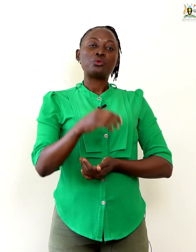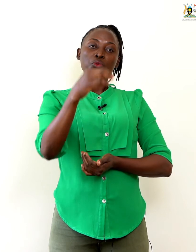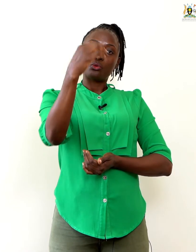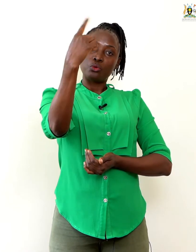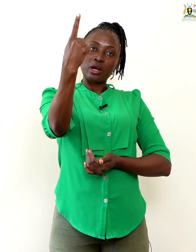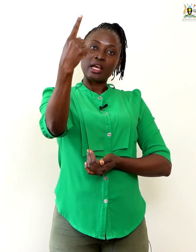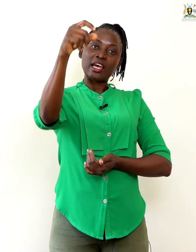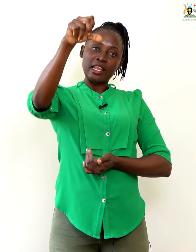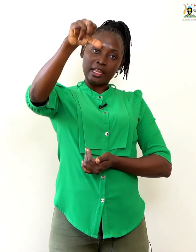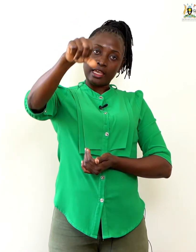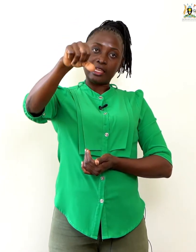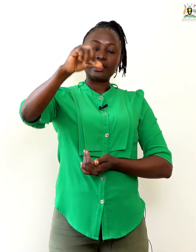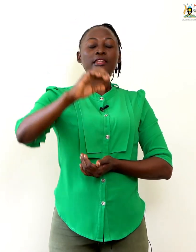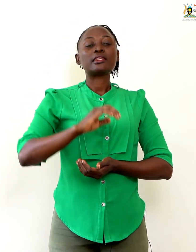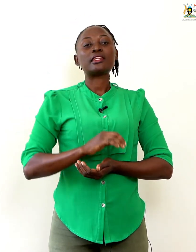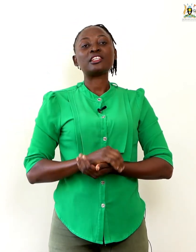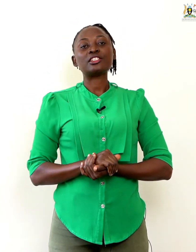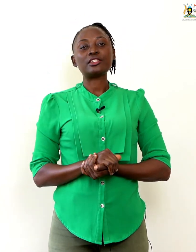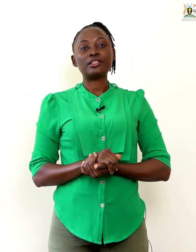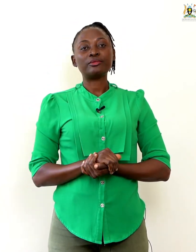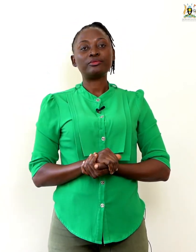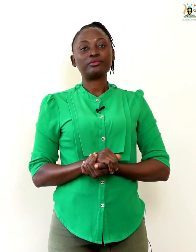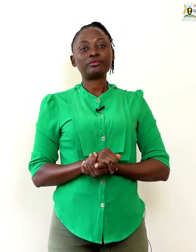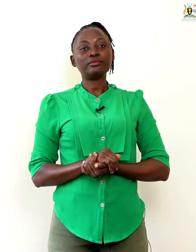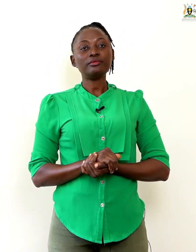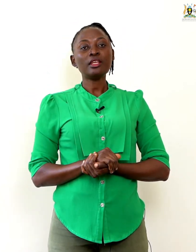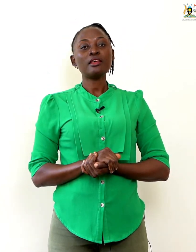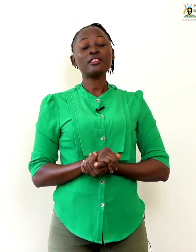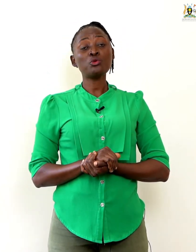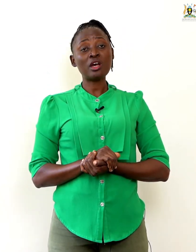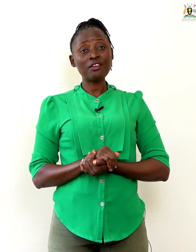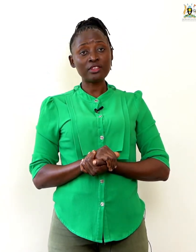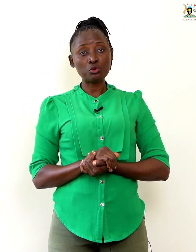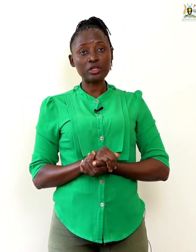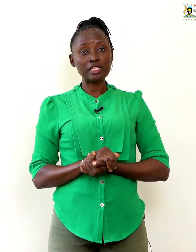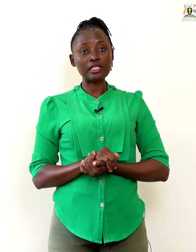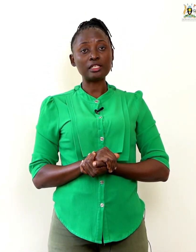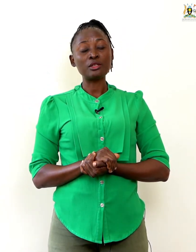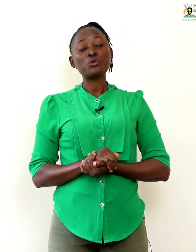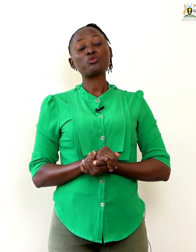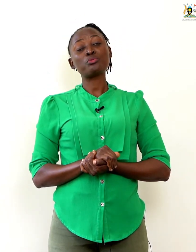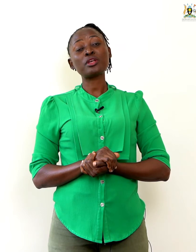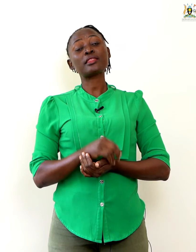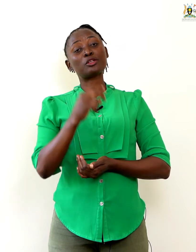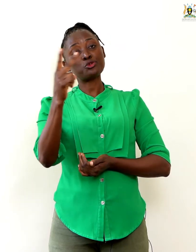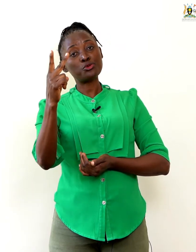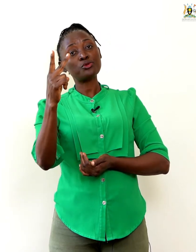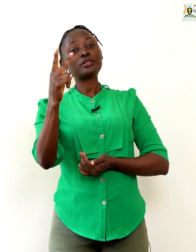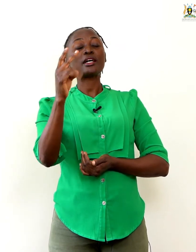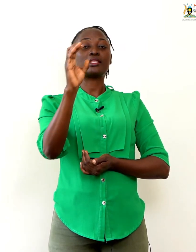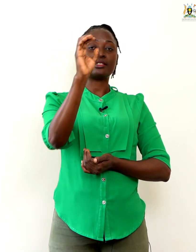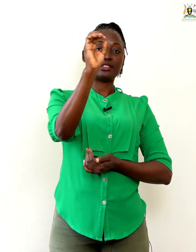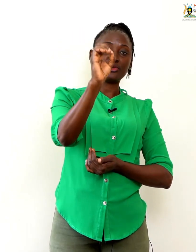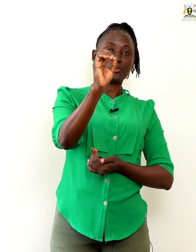1 and 9. 19. Then we have the 20. We bring the 2 and the 0.